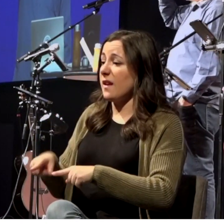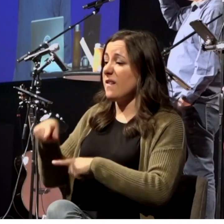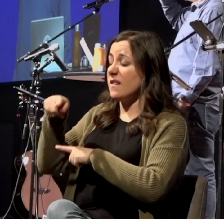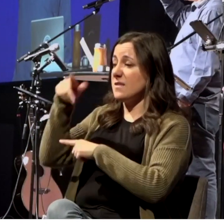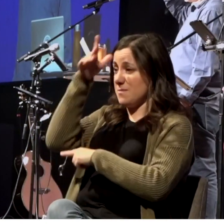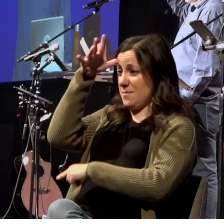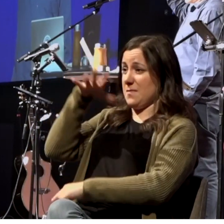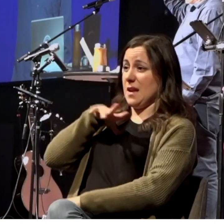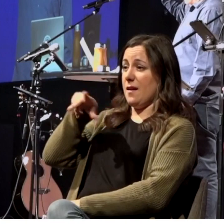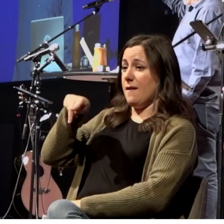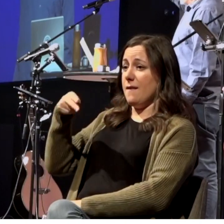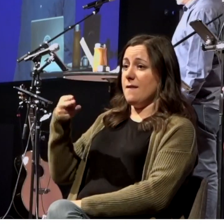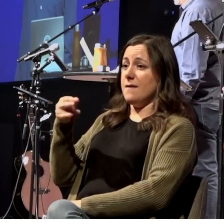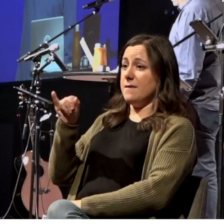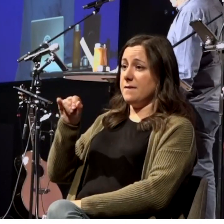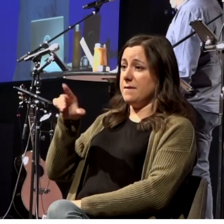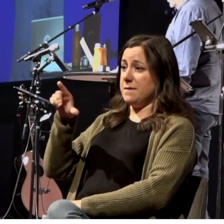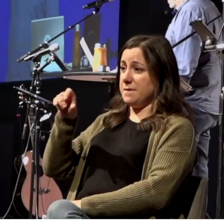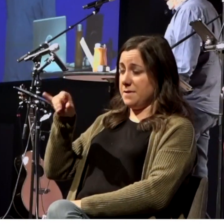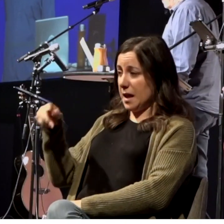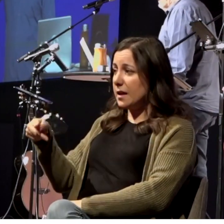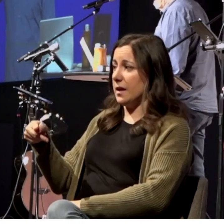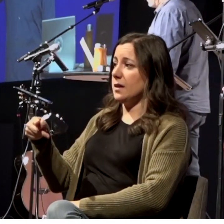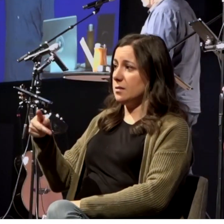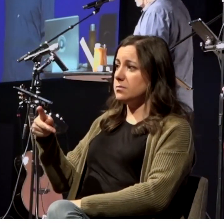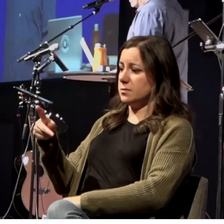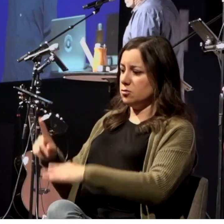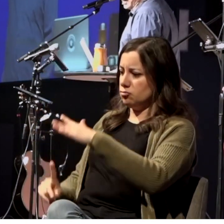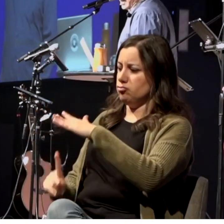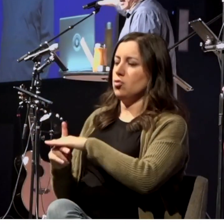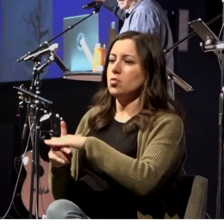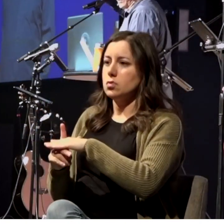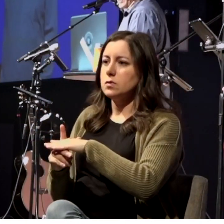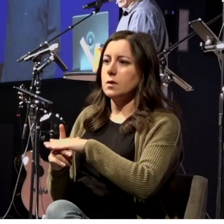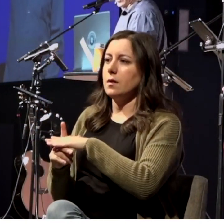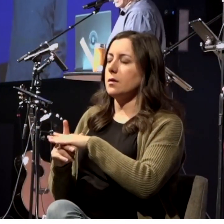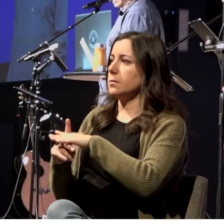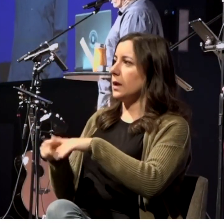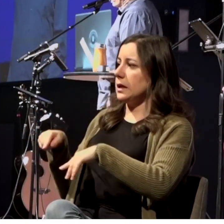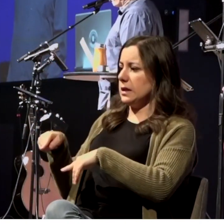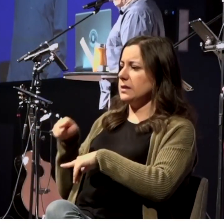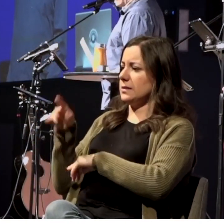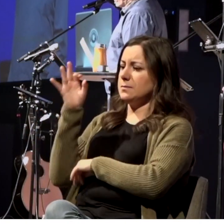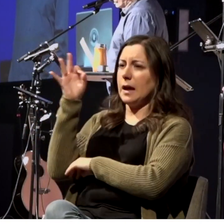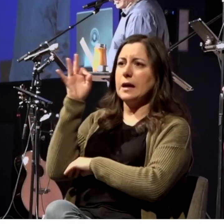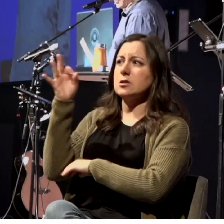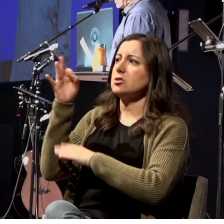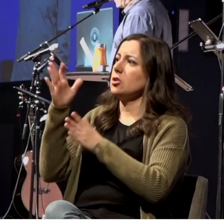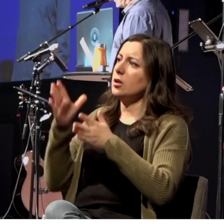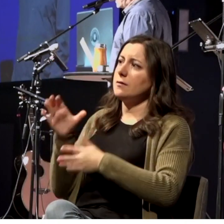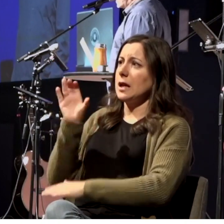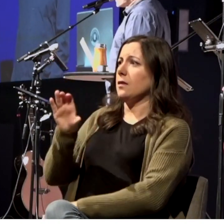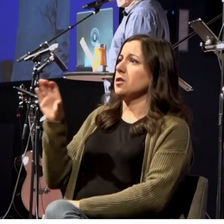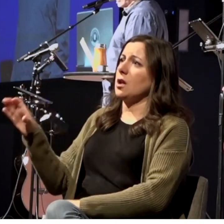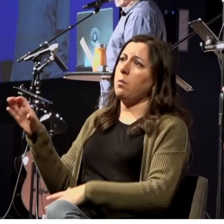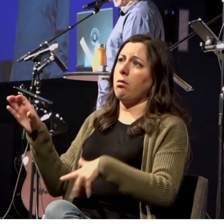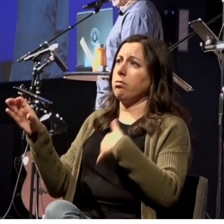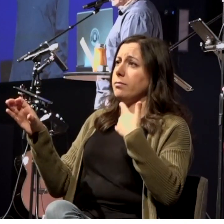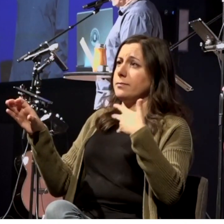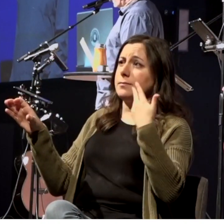and Philip's got, I mean, he's pastoring Calvary Chapel, you know, whatever it is, you know, in Jerusalem